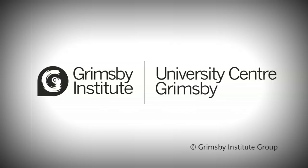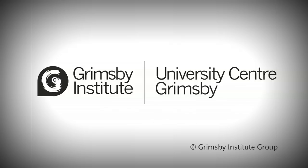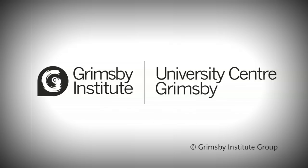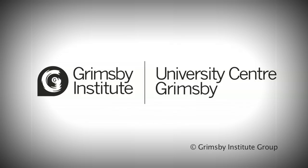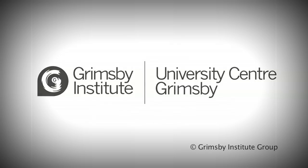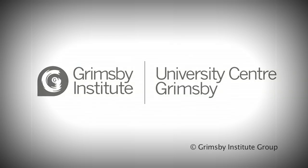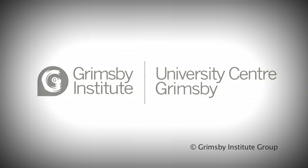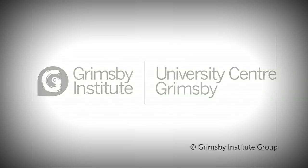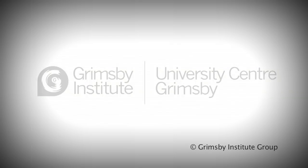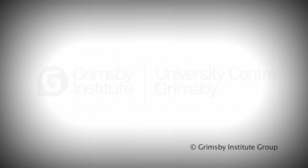you. Thank Thank